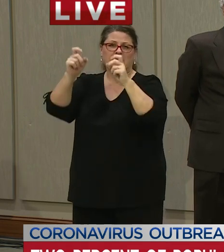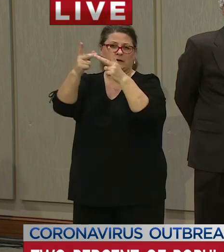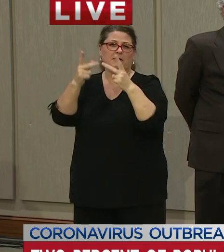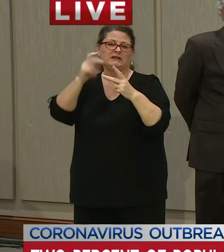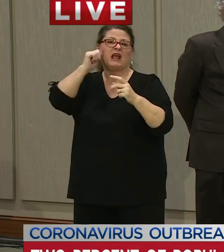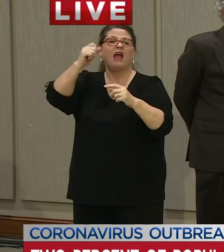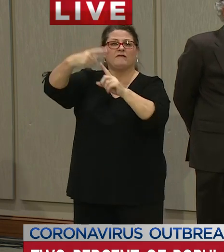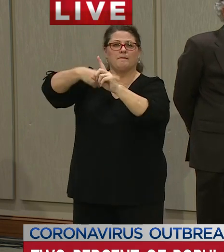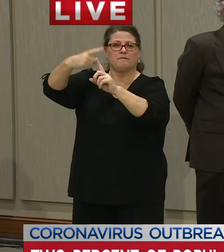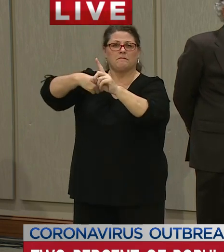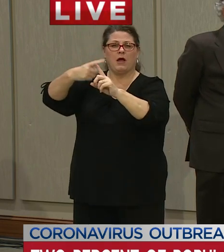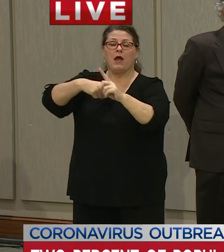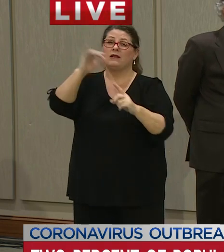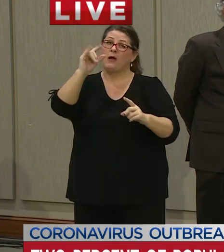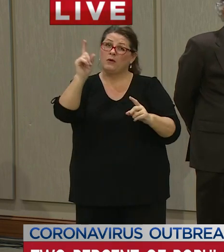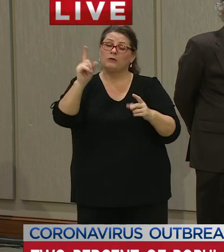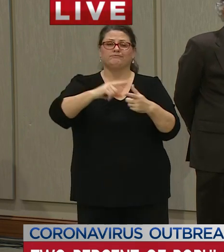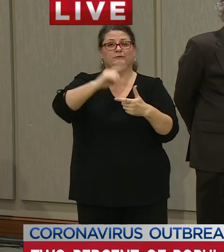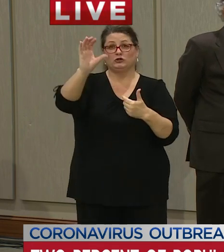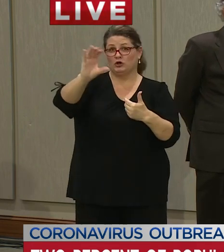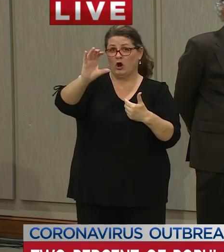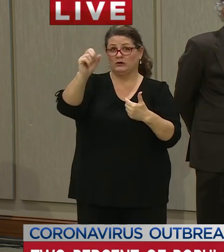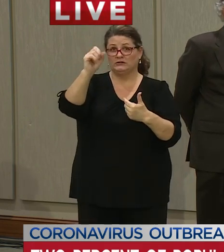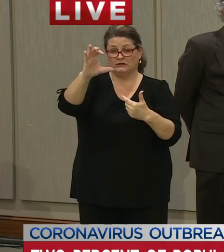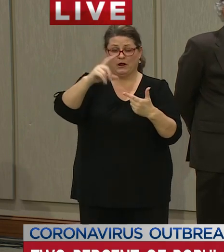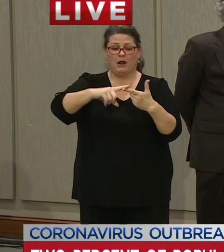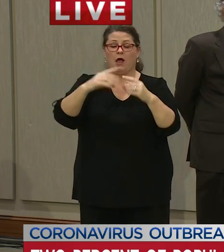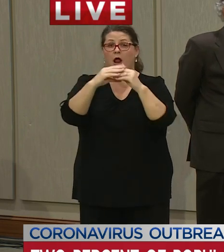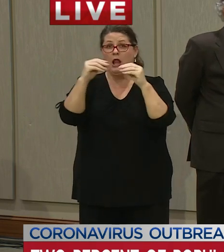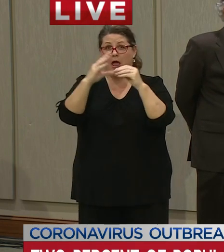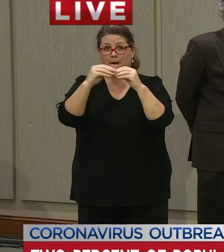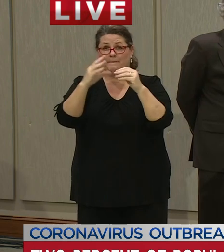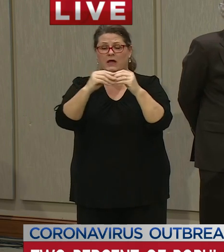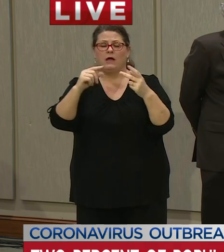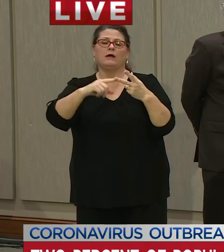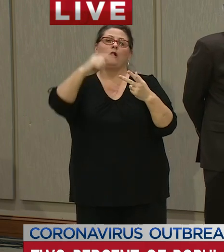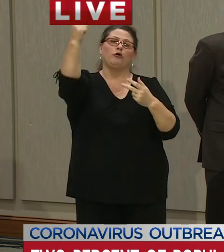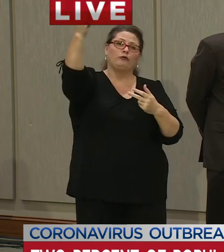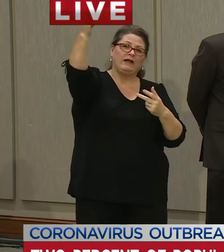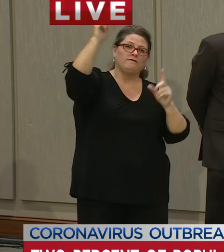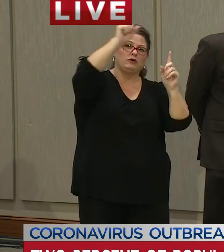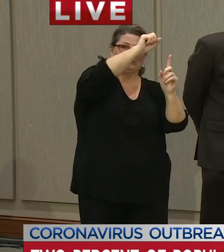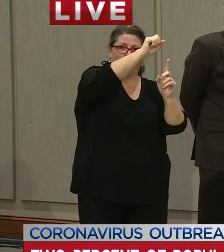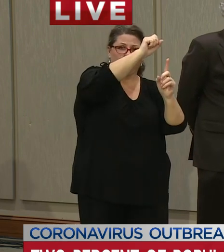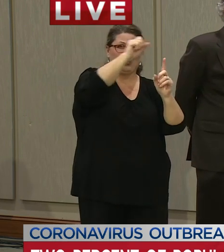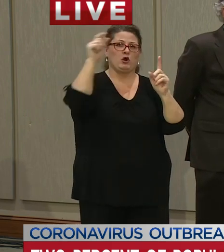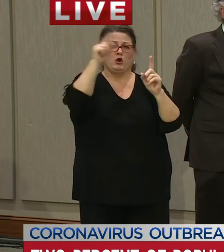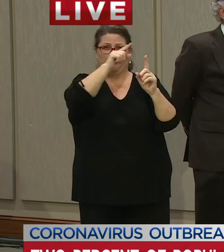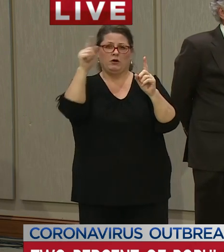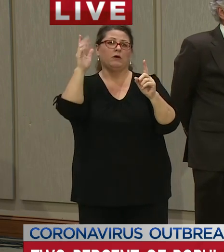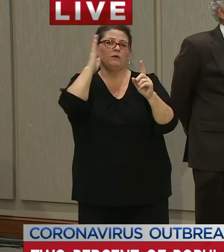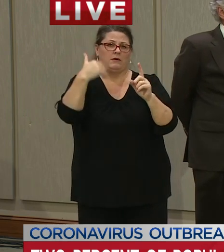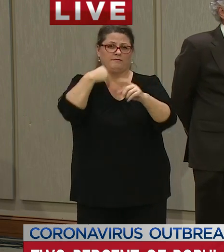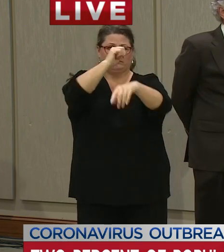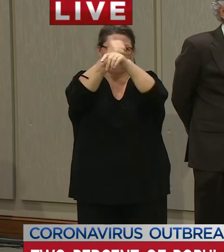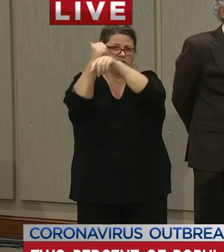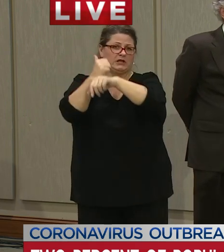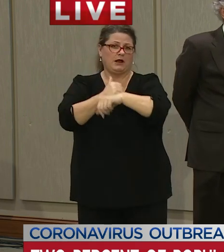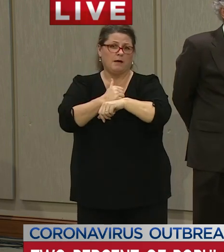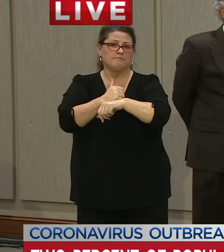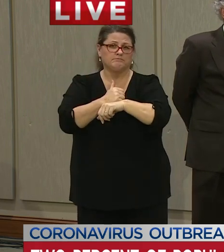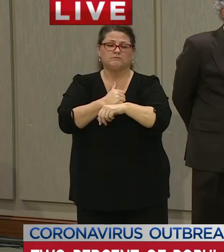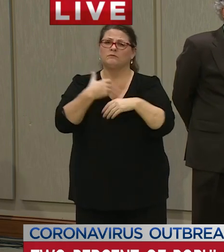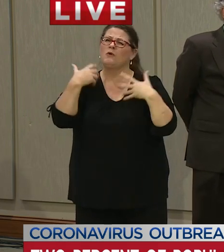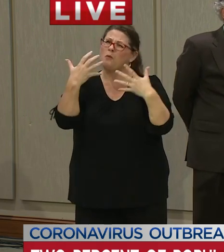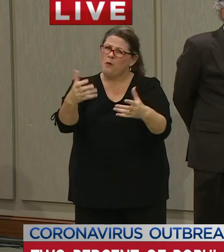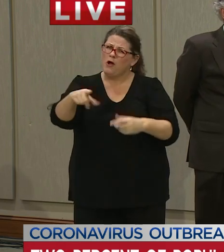month in Charleston Columbia and the Greenville Spartansburg area we want South Carolinians to know